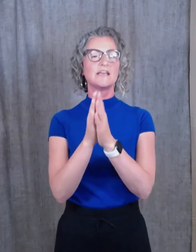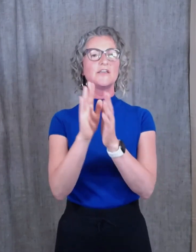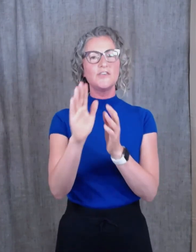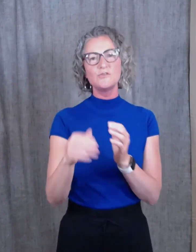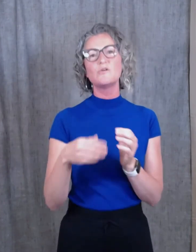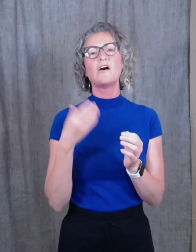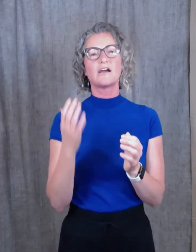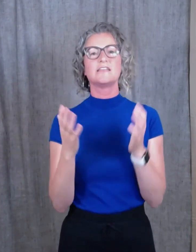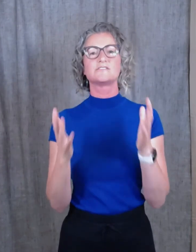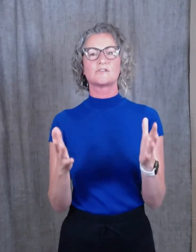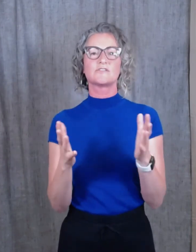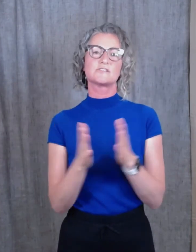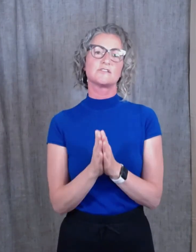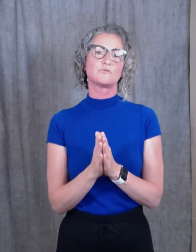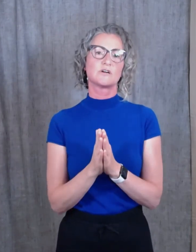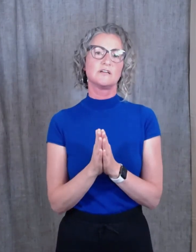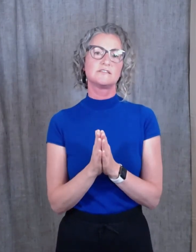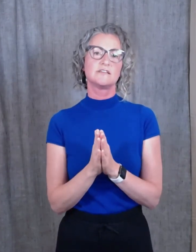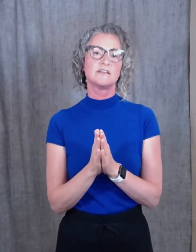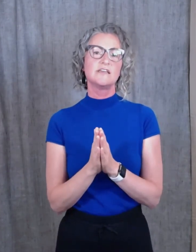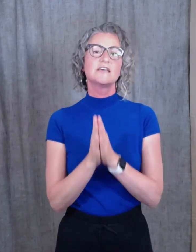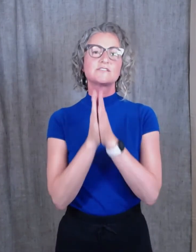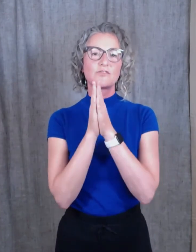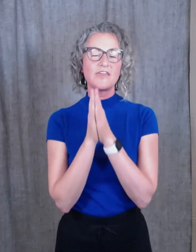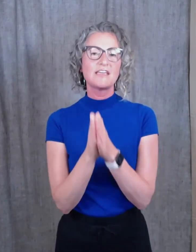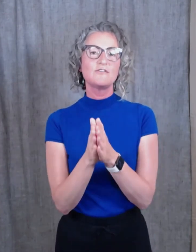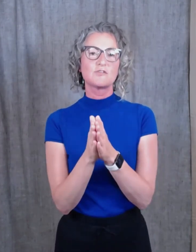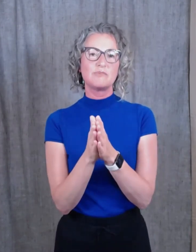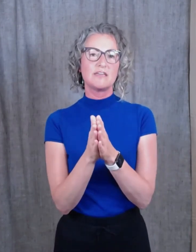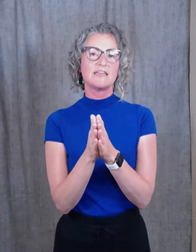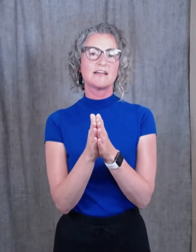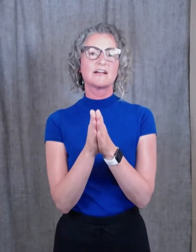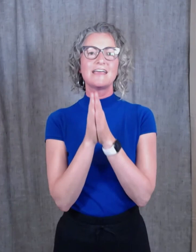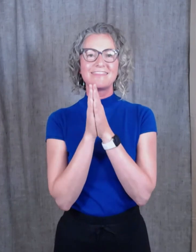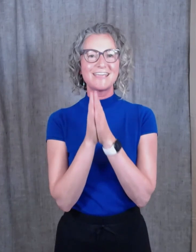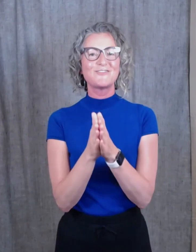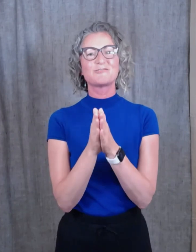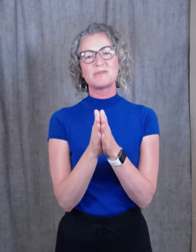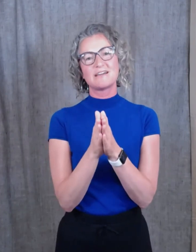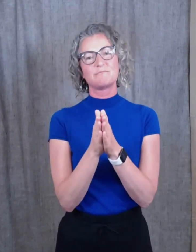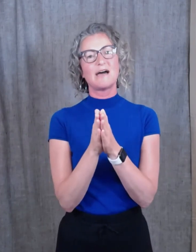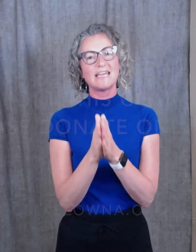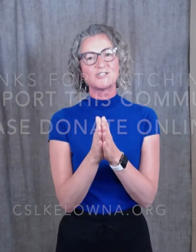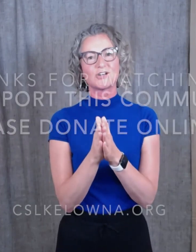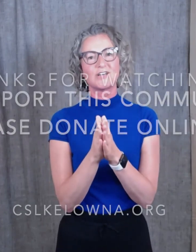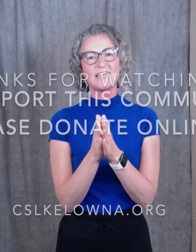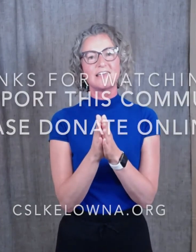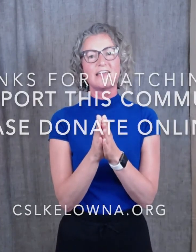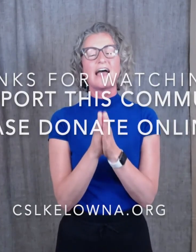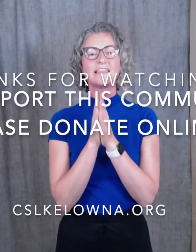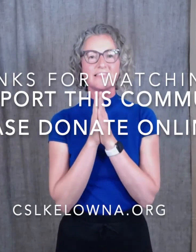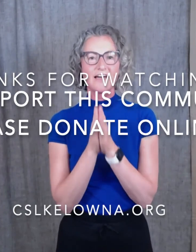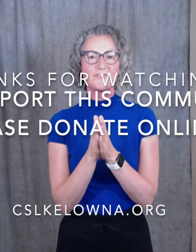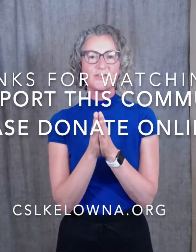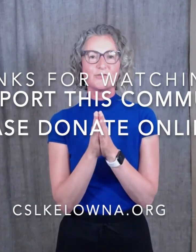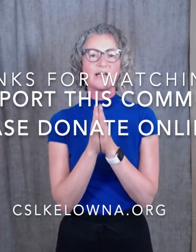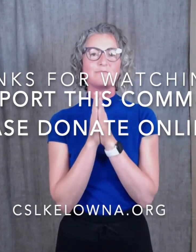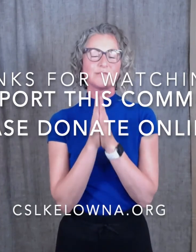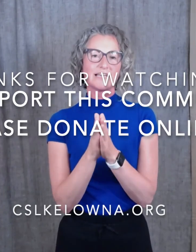you are in service to the world. So thank you for being here. Thank you for being on my journey. I love you. I bless